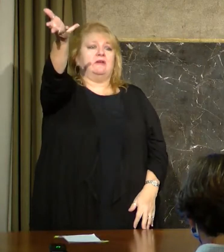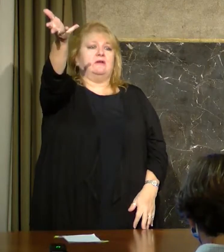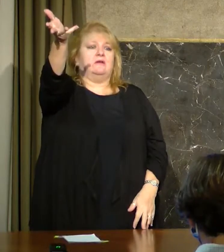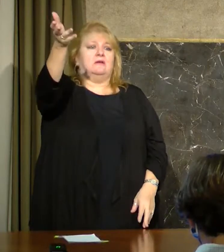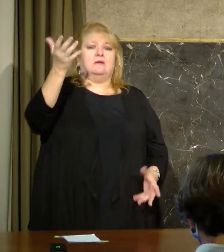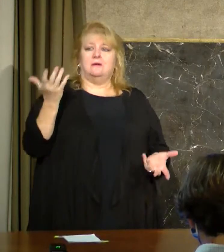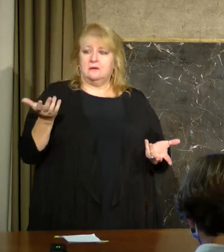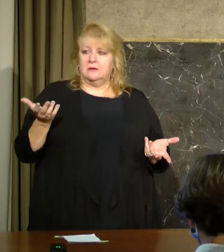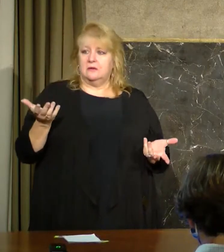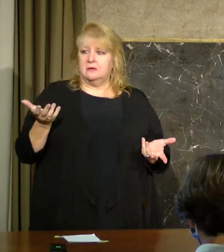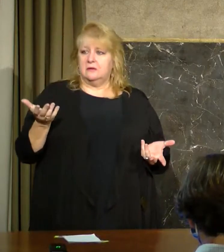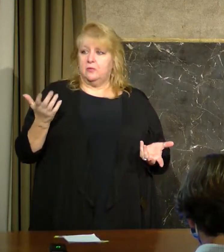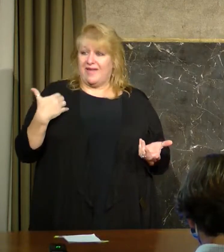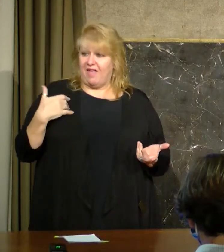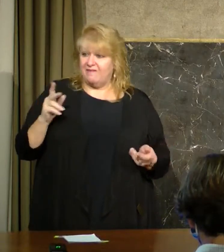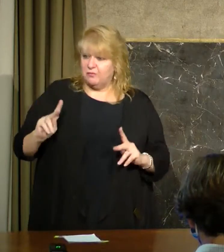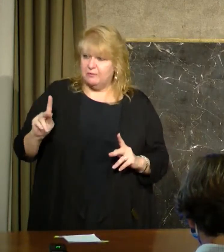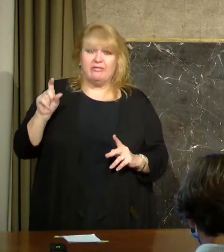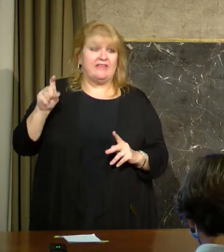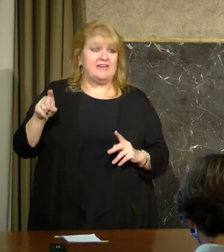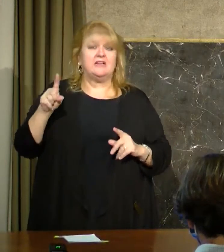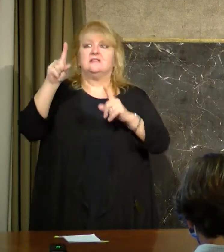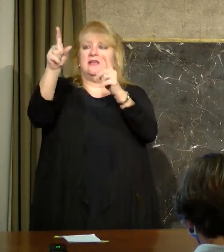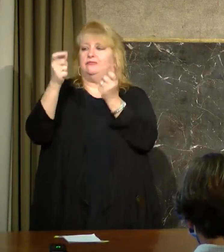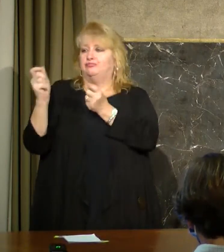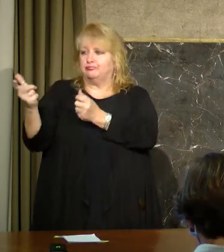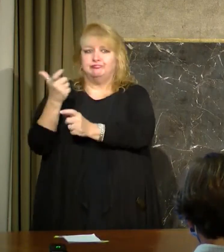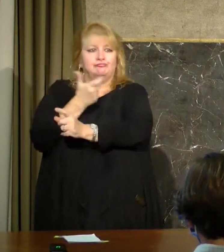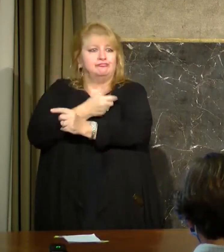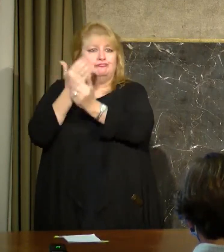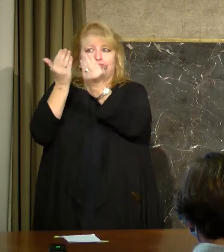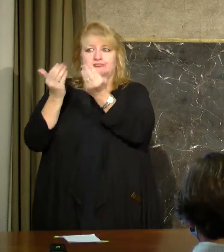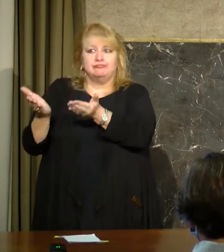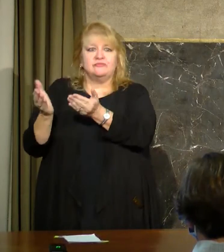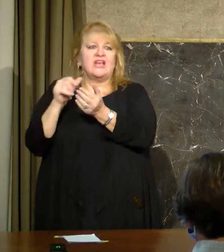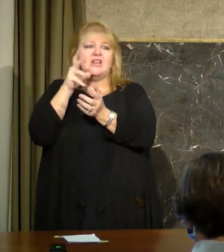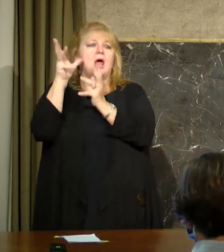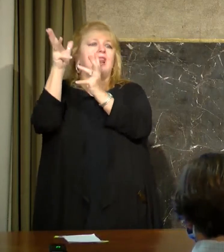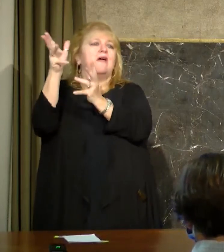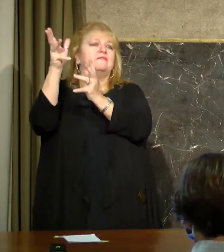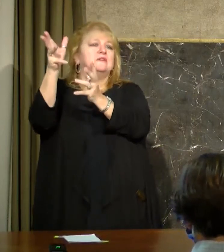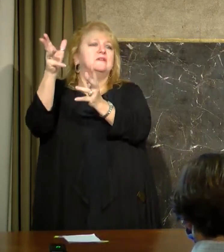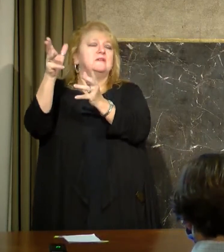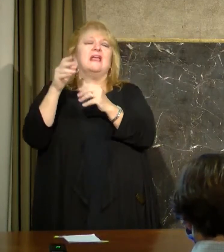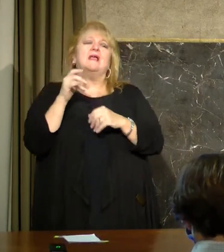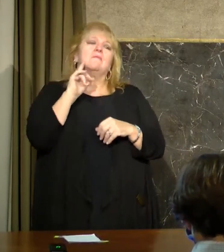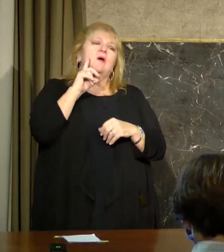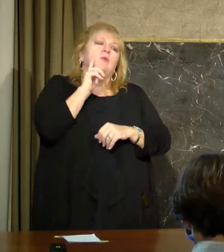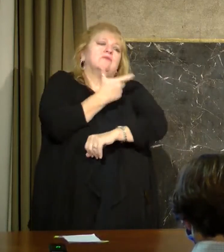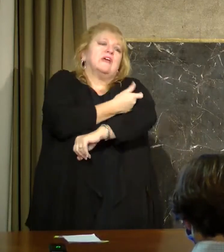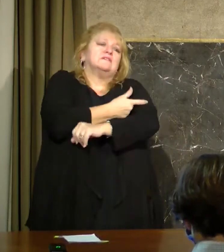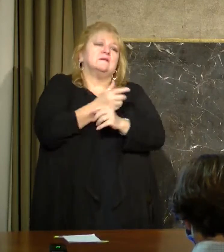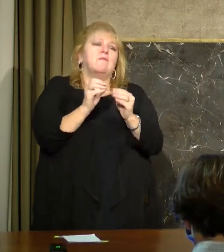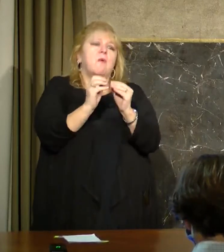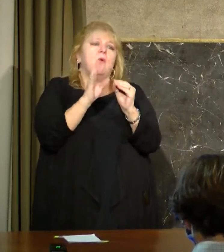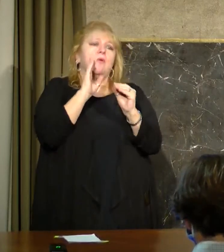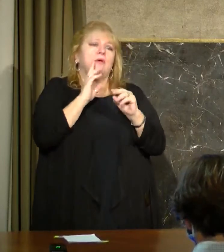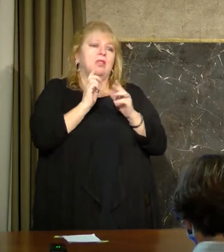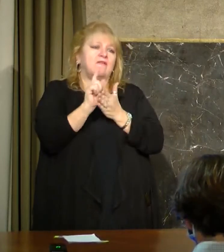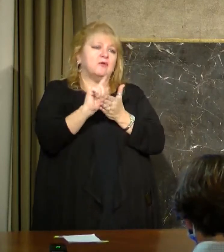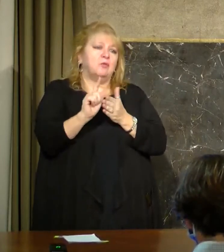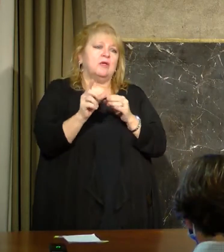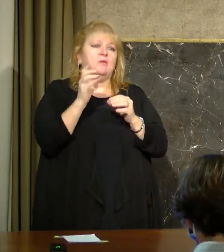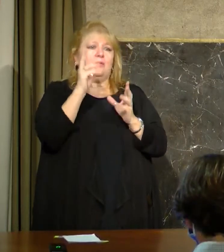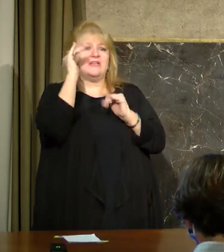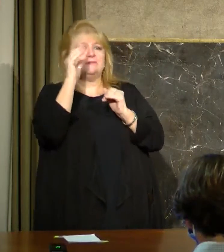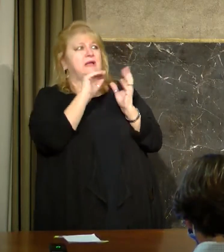that vaccine to folks that need it. And again, that's going to pick up week by week. I'll let you know what we're going to expect to